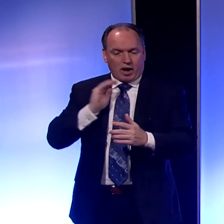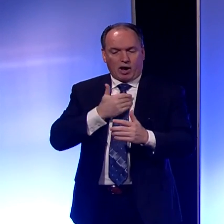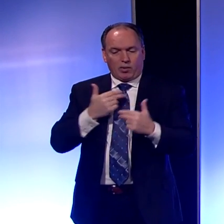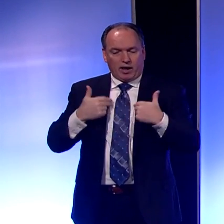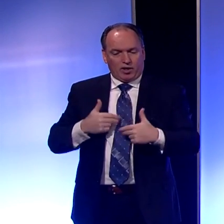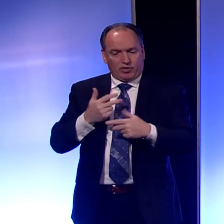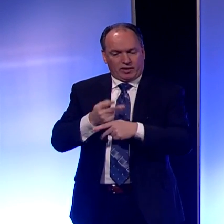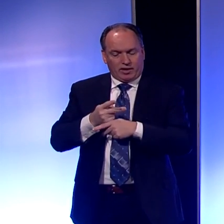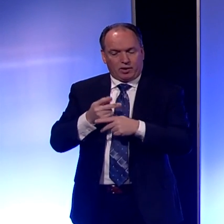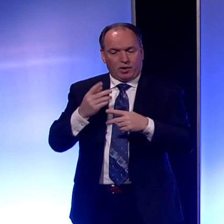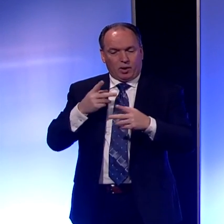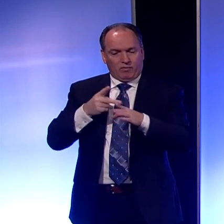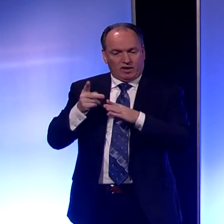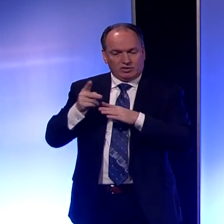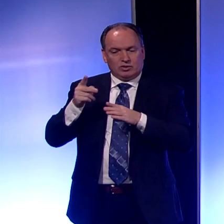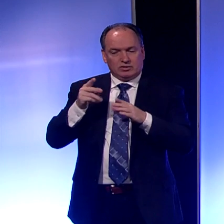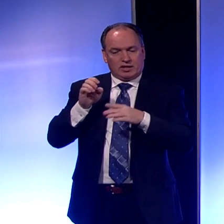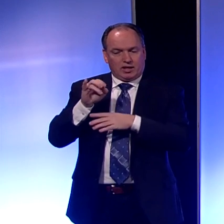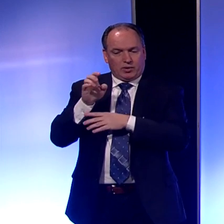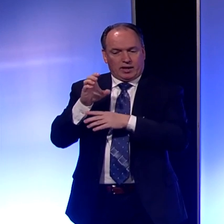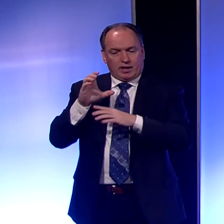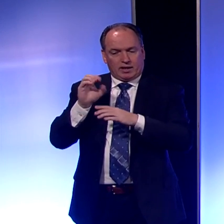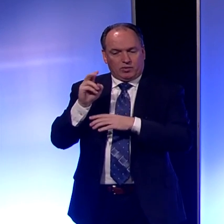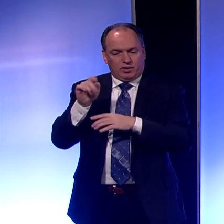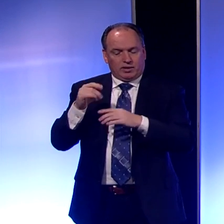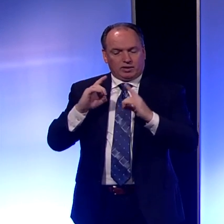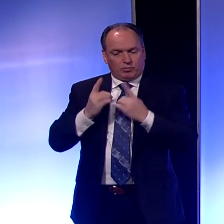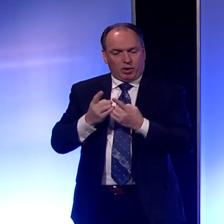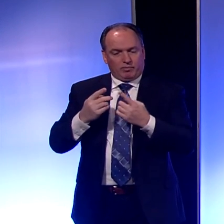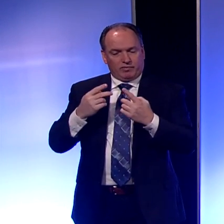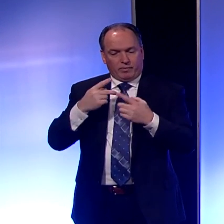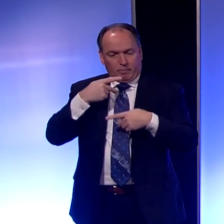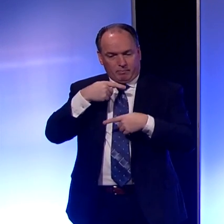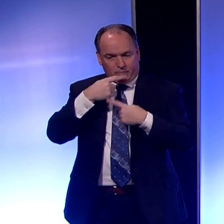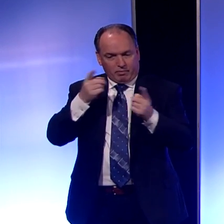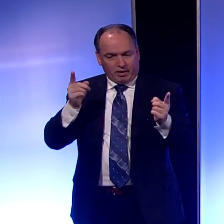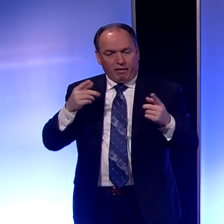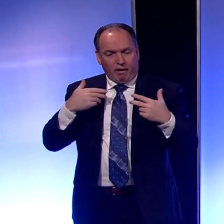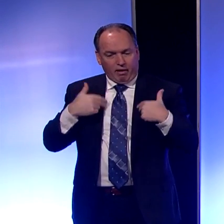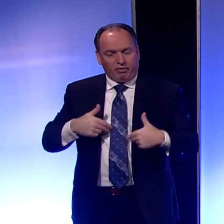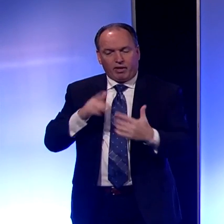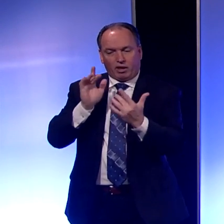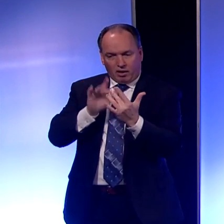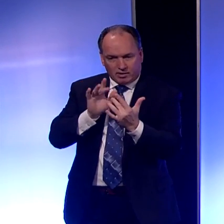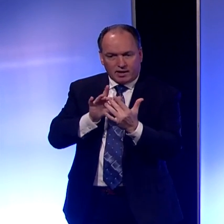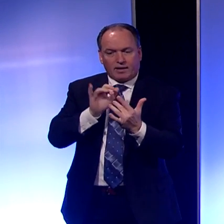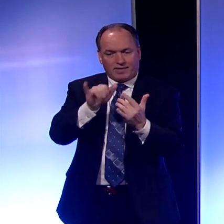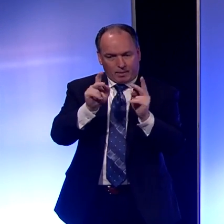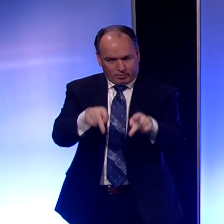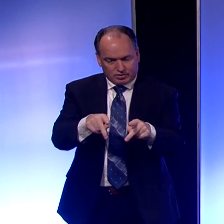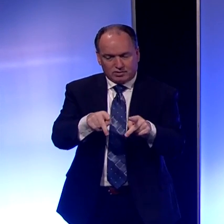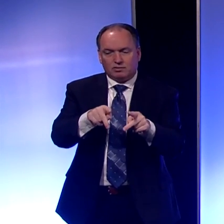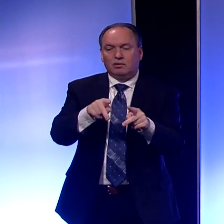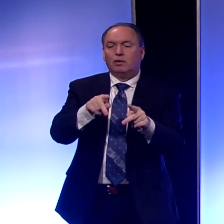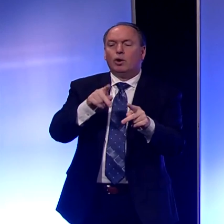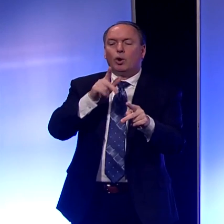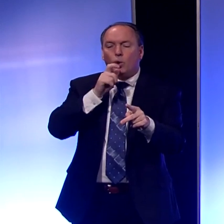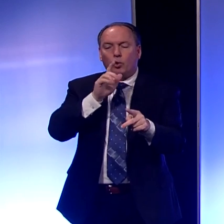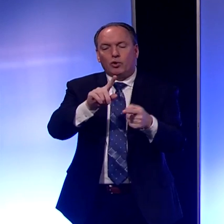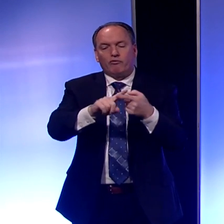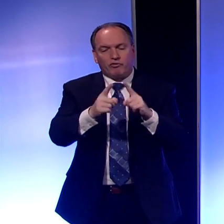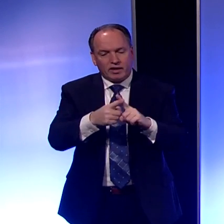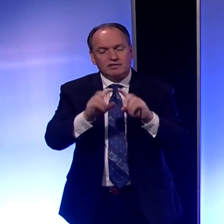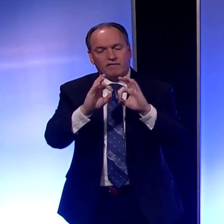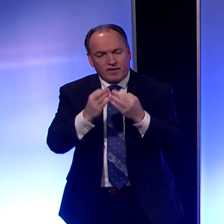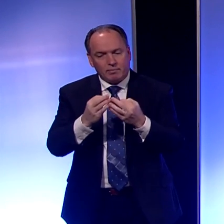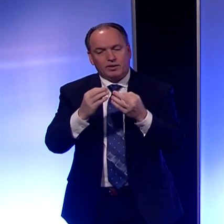professionals come in at the Erie County Department of Public Health. They contact the person. They then find out who are the names of